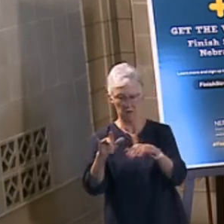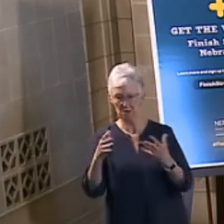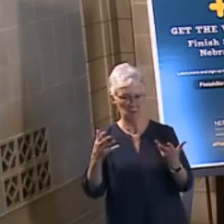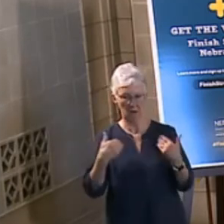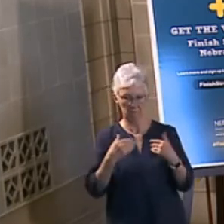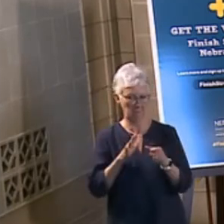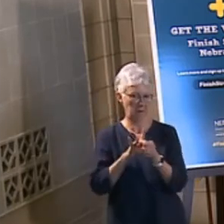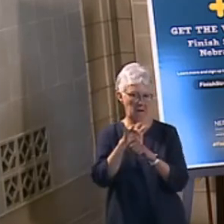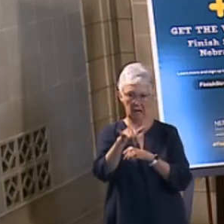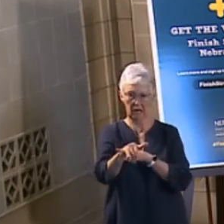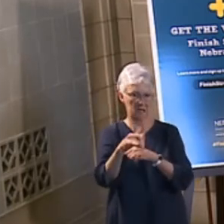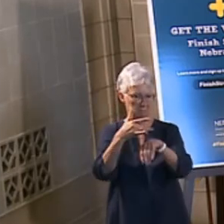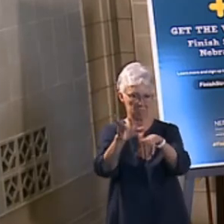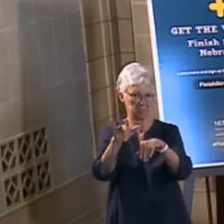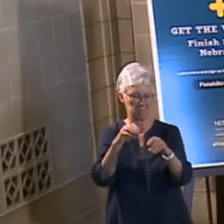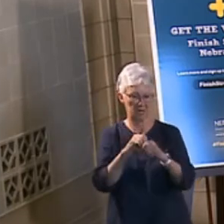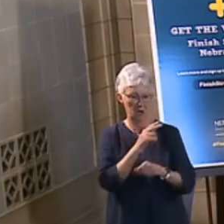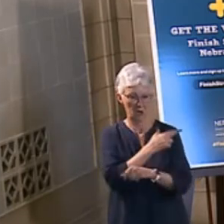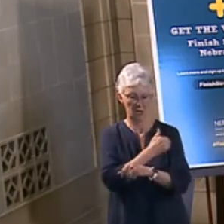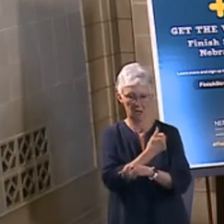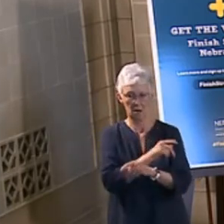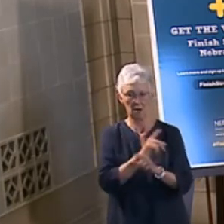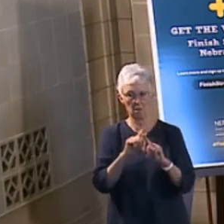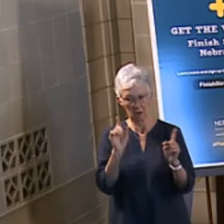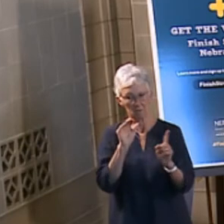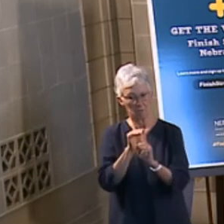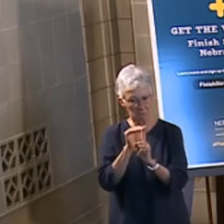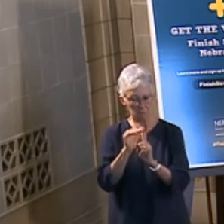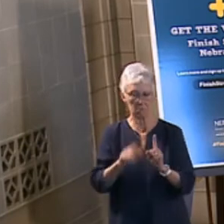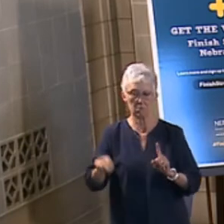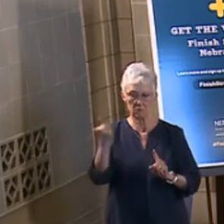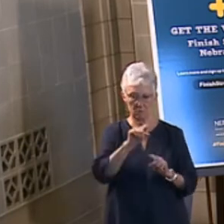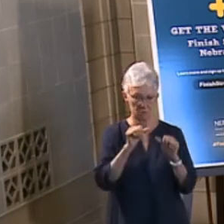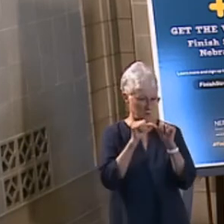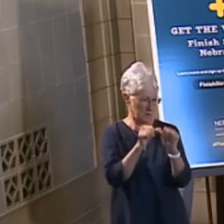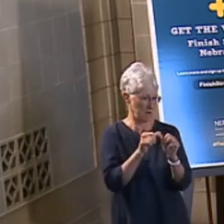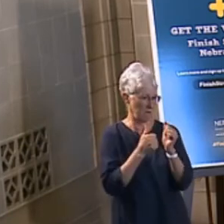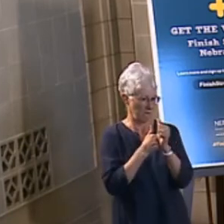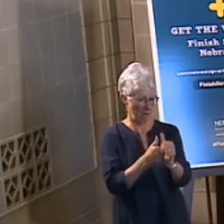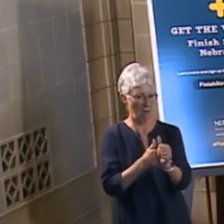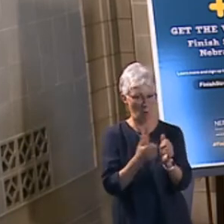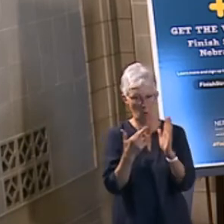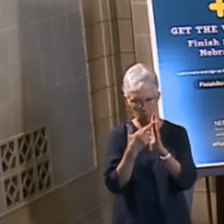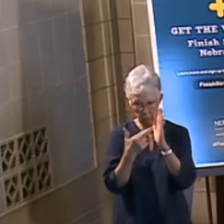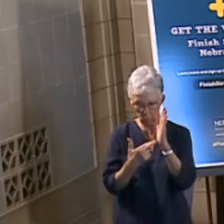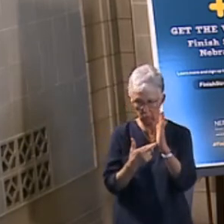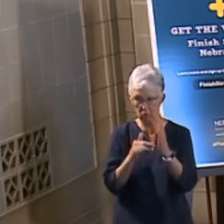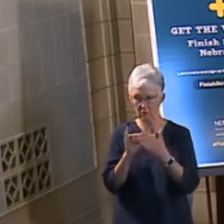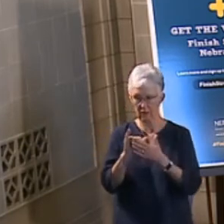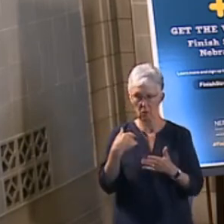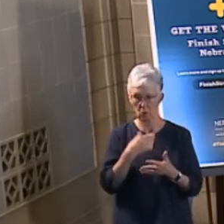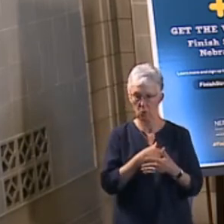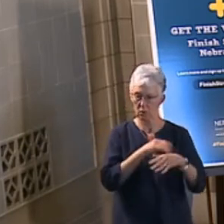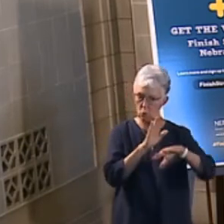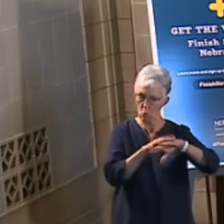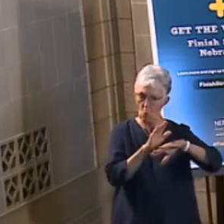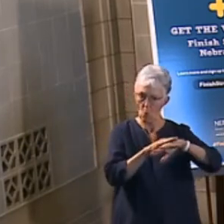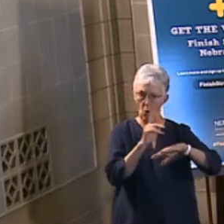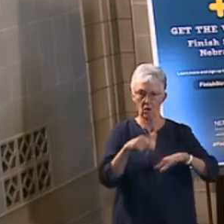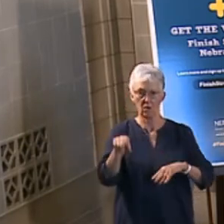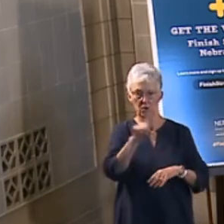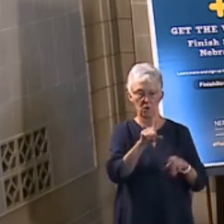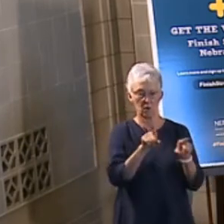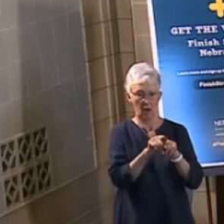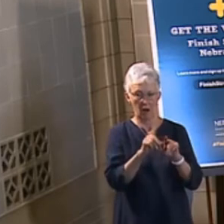we do want to remind people, please continue to use the tools that we have to be able to slow the spread of the virus. That means keeping that six-foot of distance